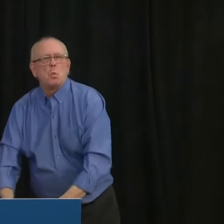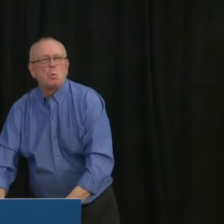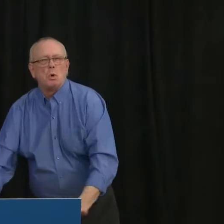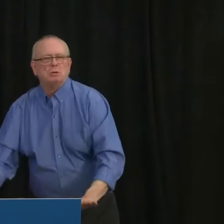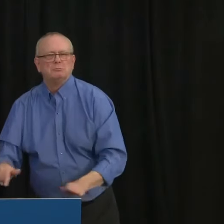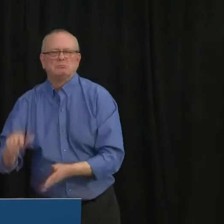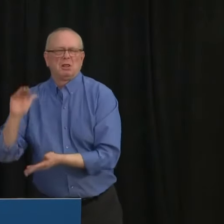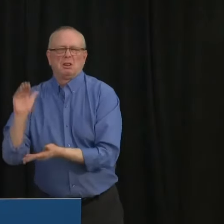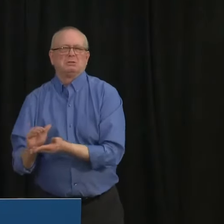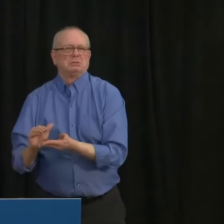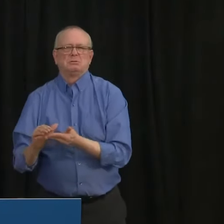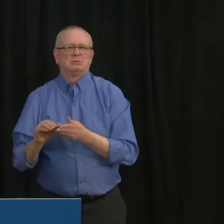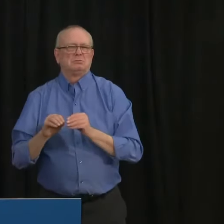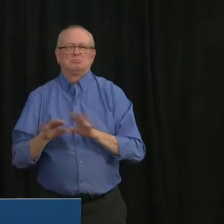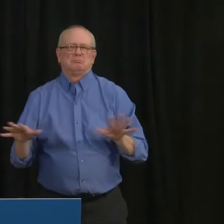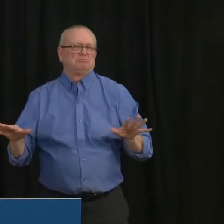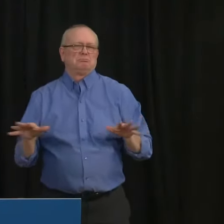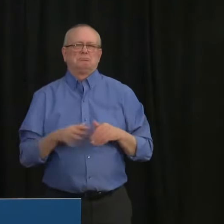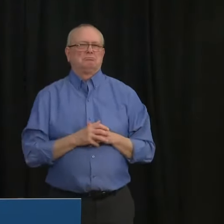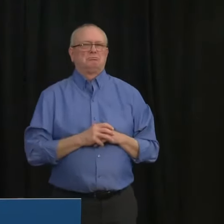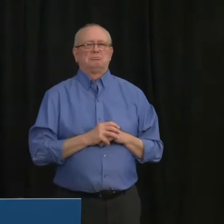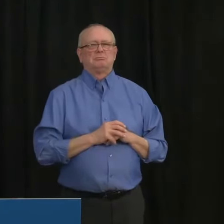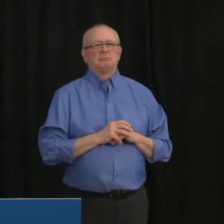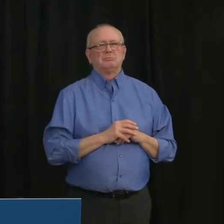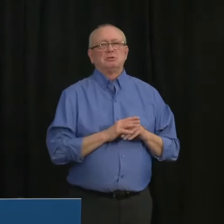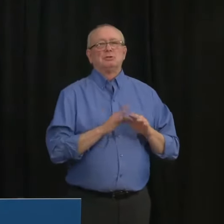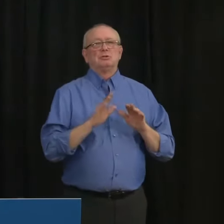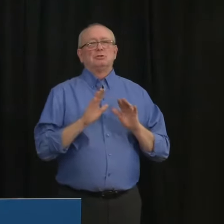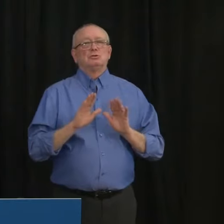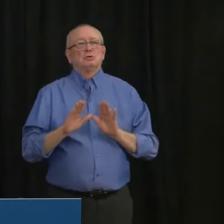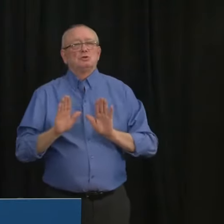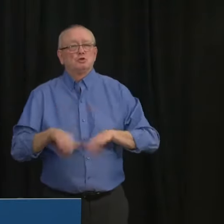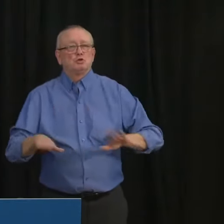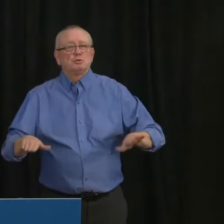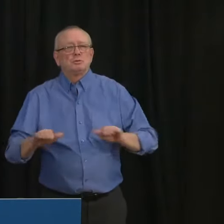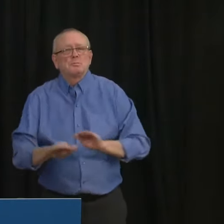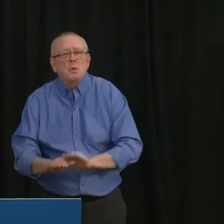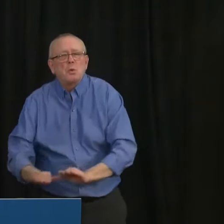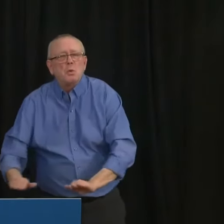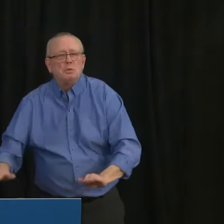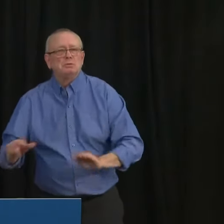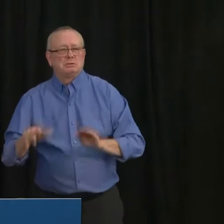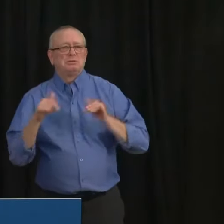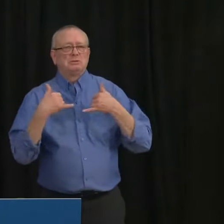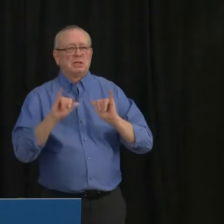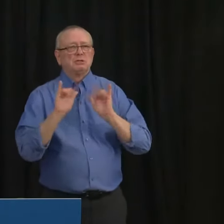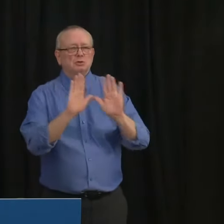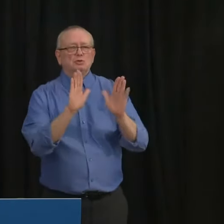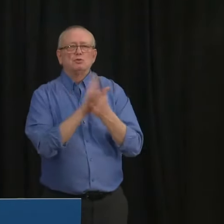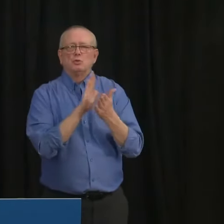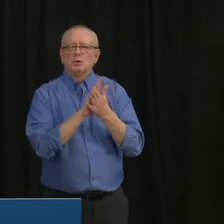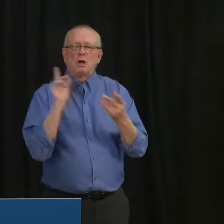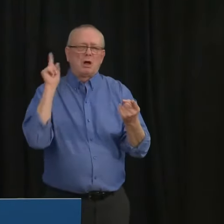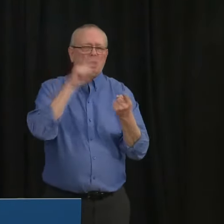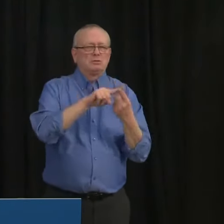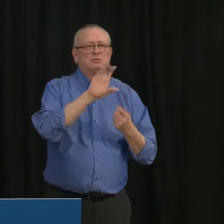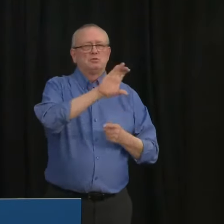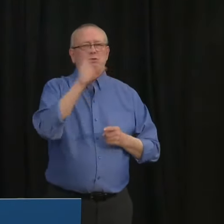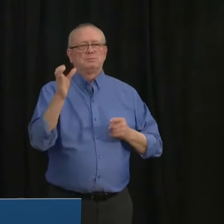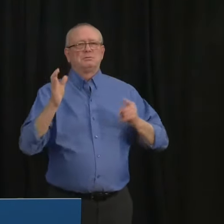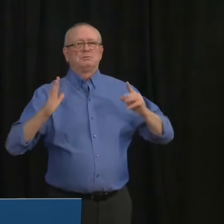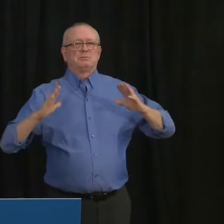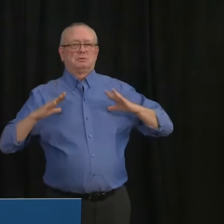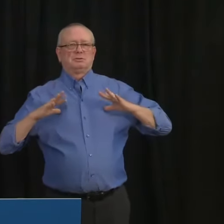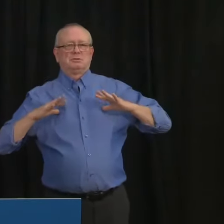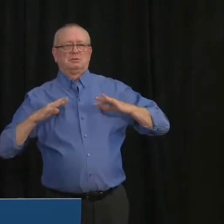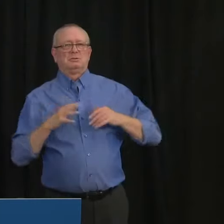transmission. By keeping younger kids in school will also help to make to make it possible for parents to continue to work